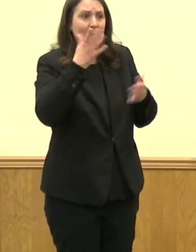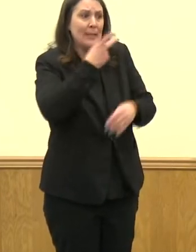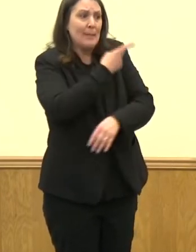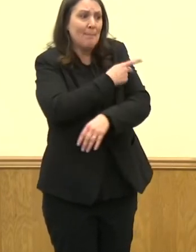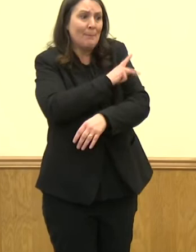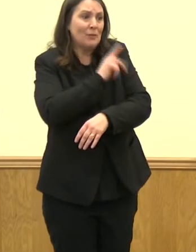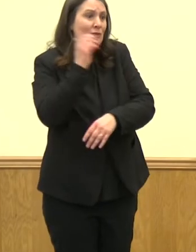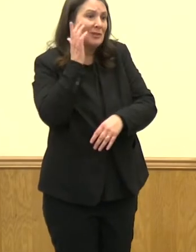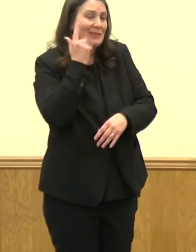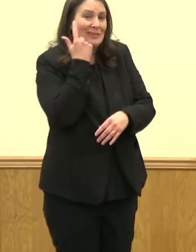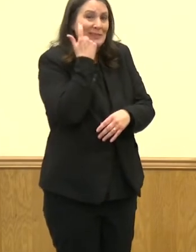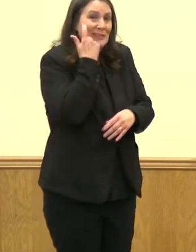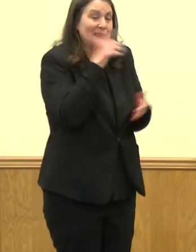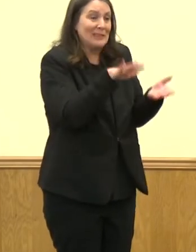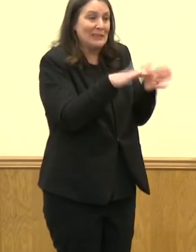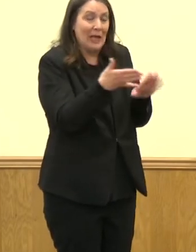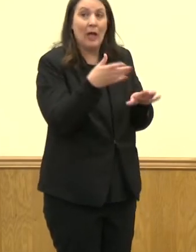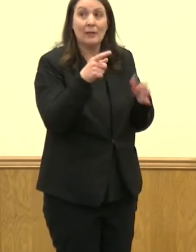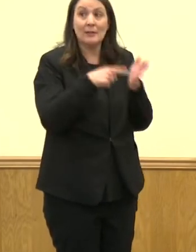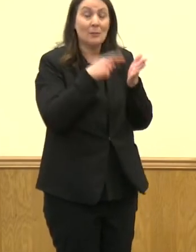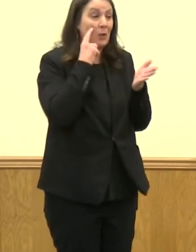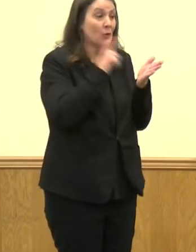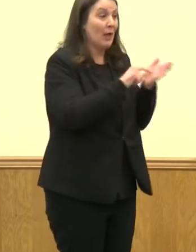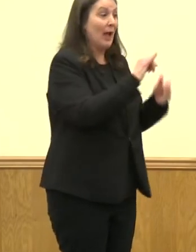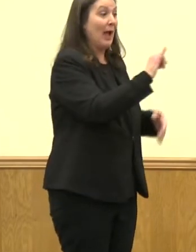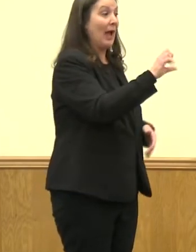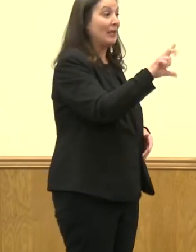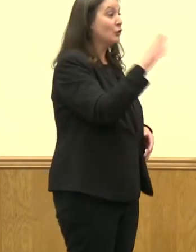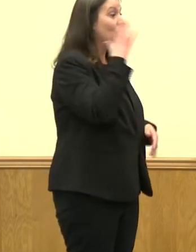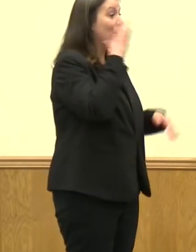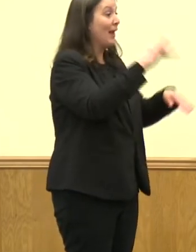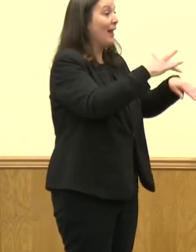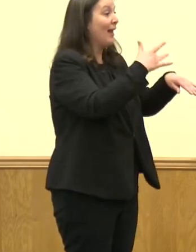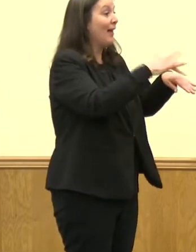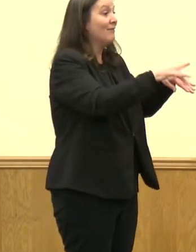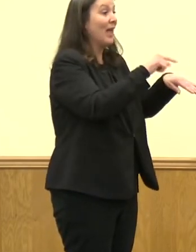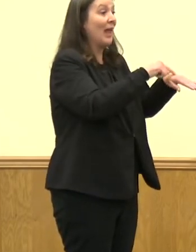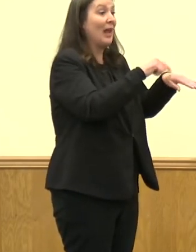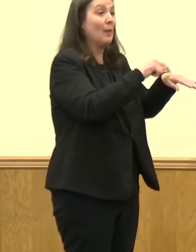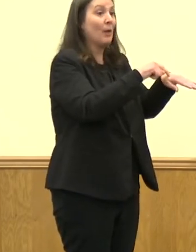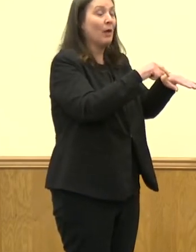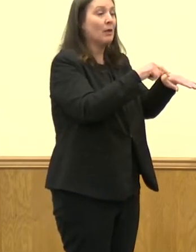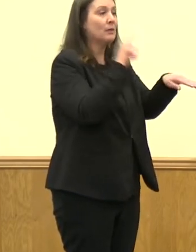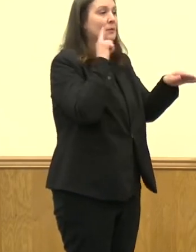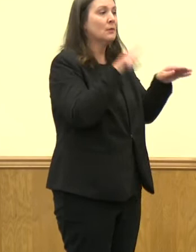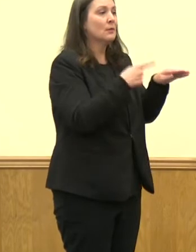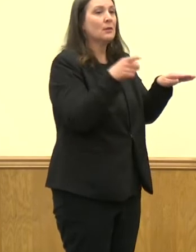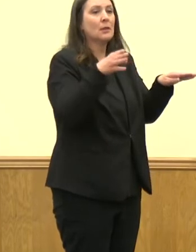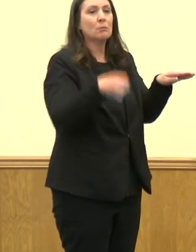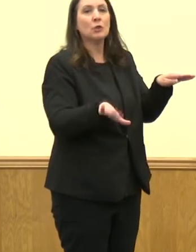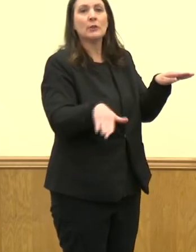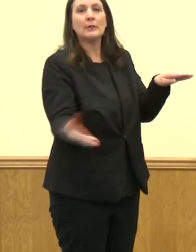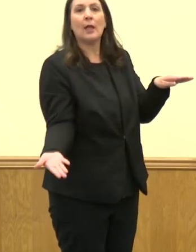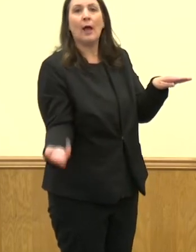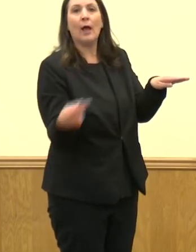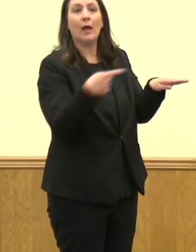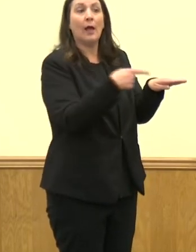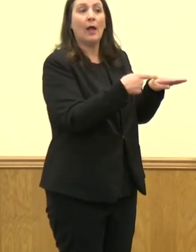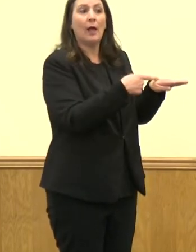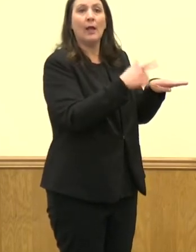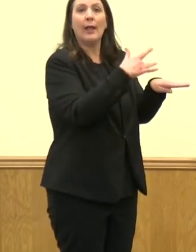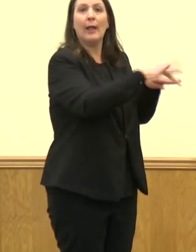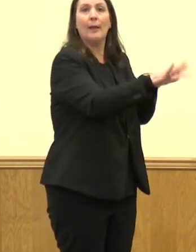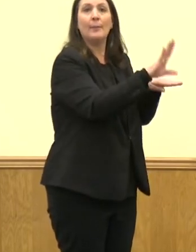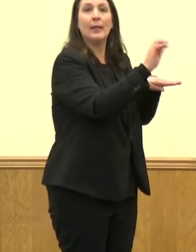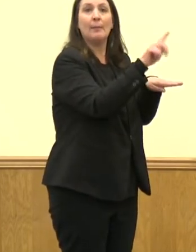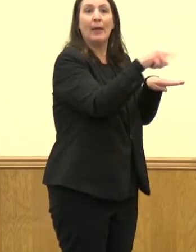pretty much reflect that when an ICU bed sometimes becomes available, it sometimes also means that there's another death in that capacity.